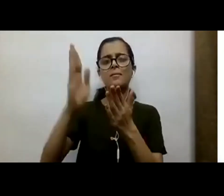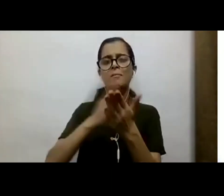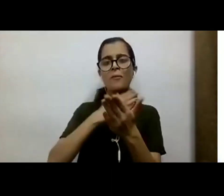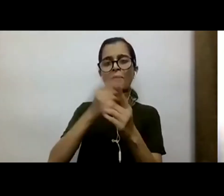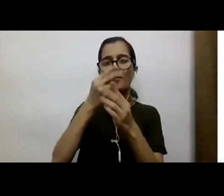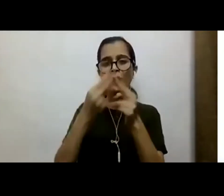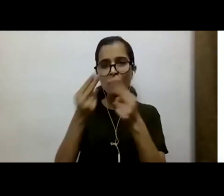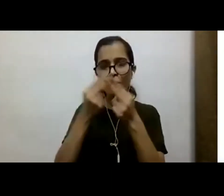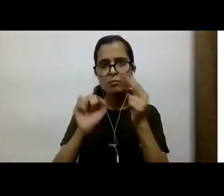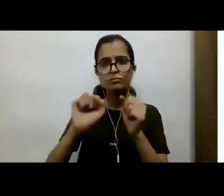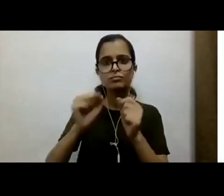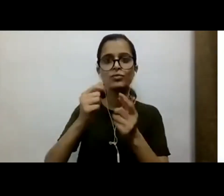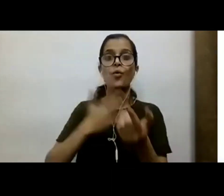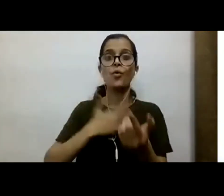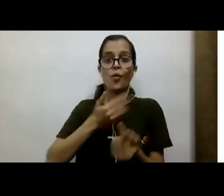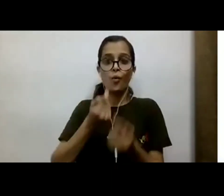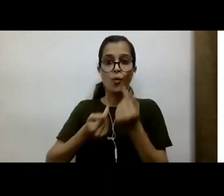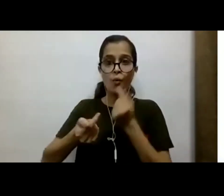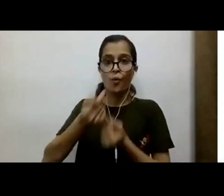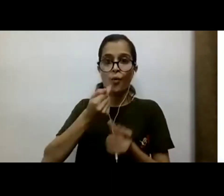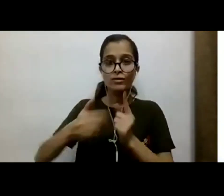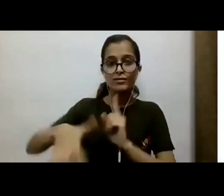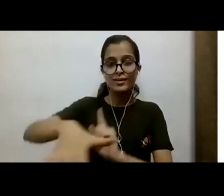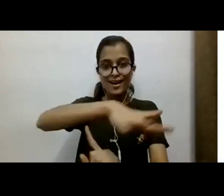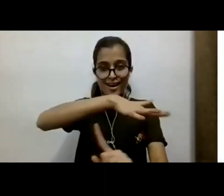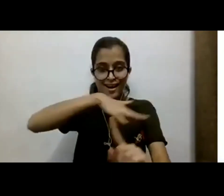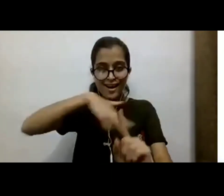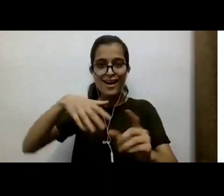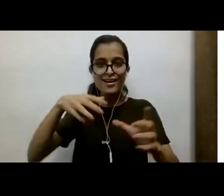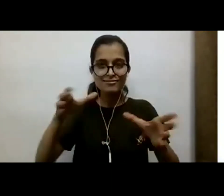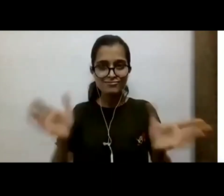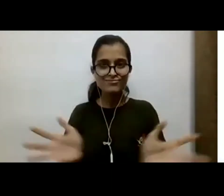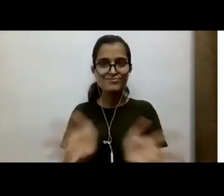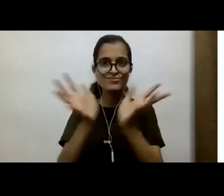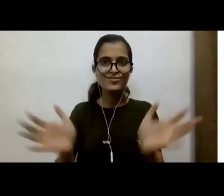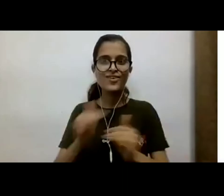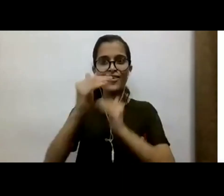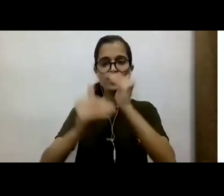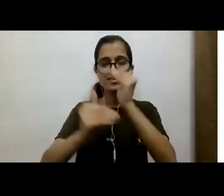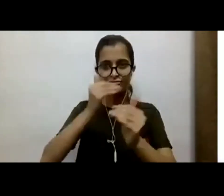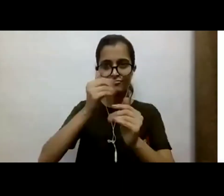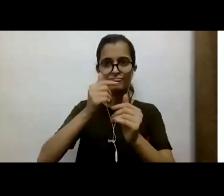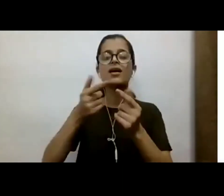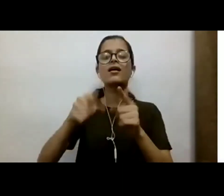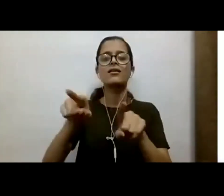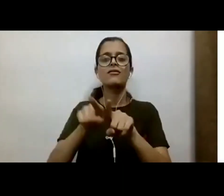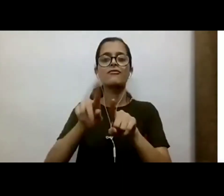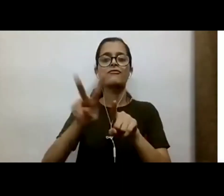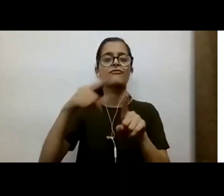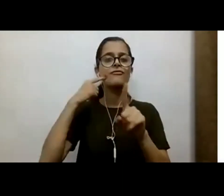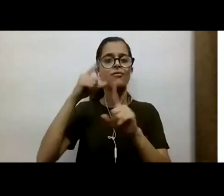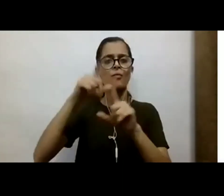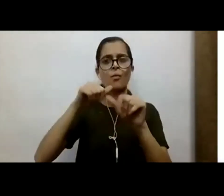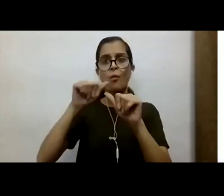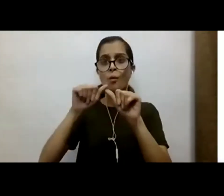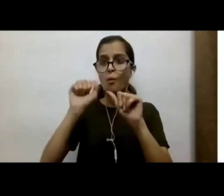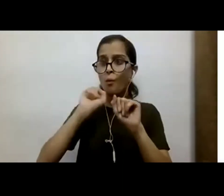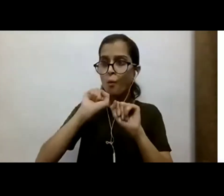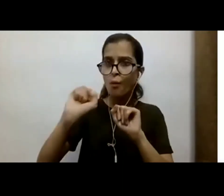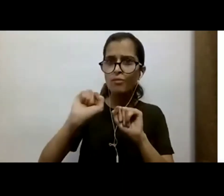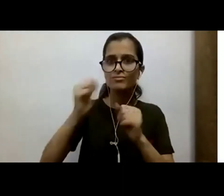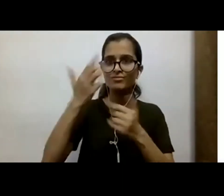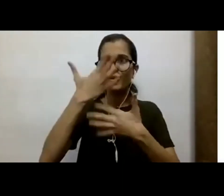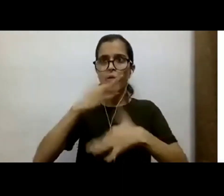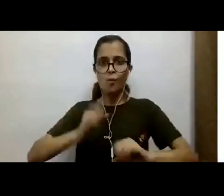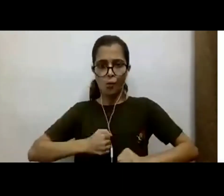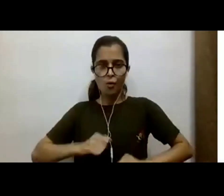organically grown from the grassroots to commemorate 30 years of the NGO Vidya, which has defined and redefined my life. I am